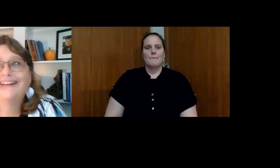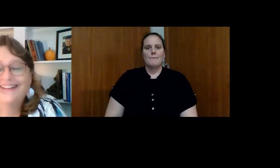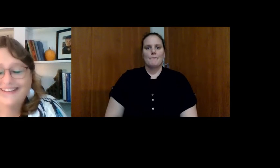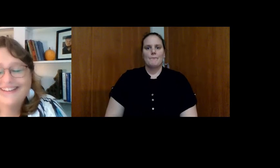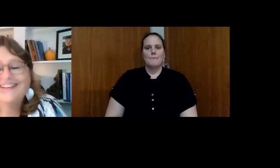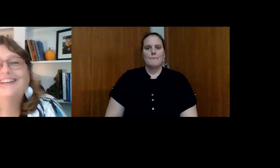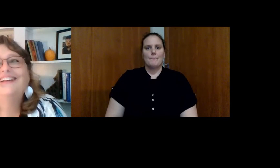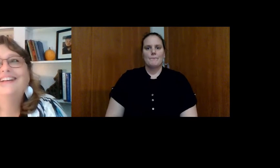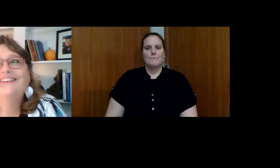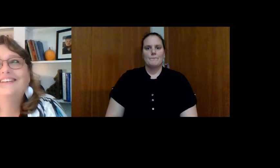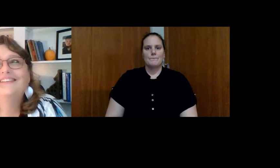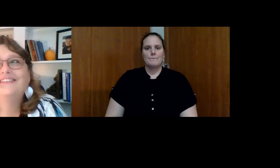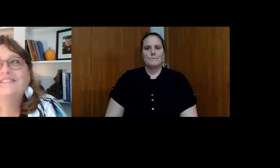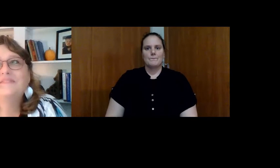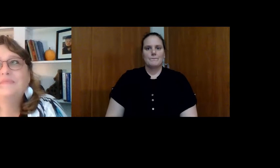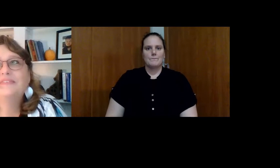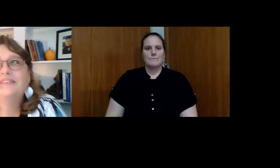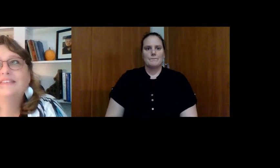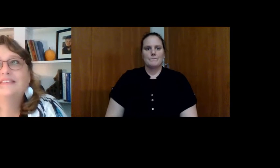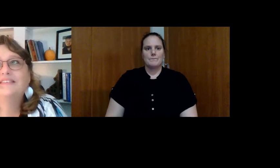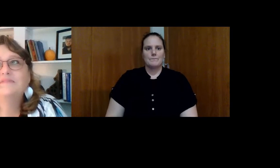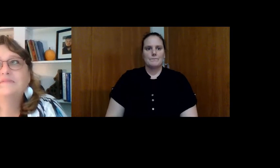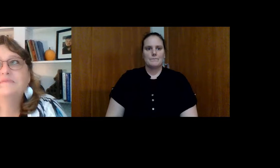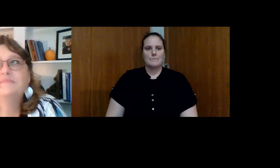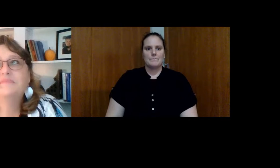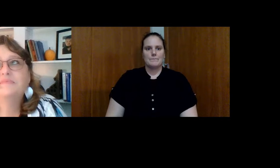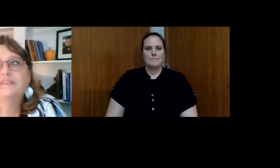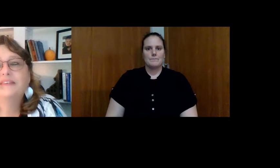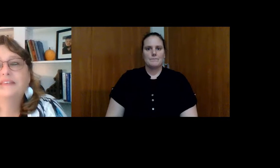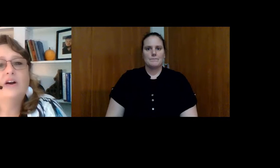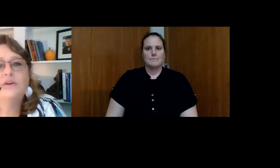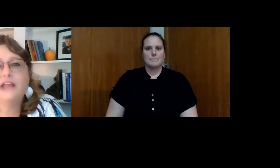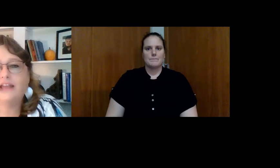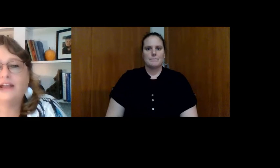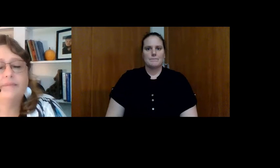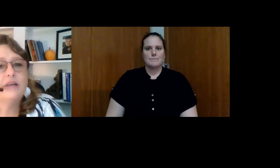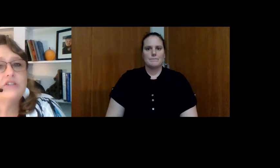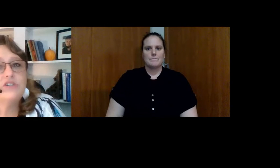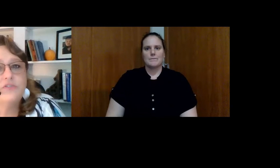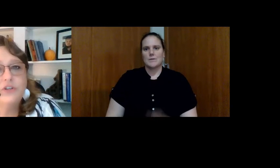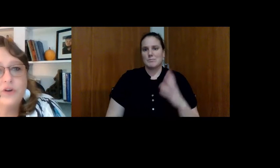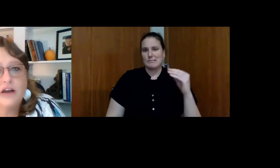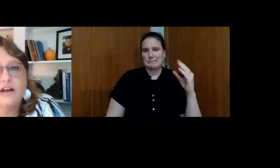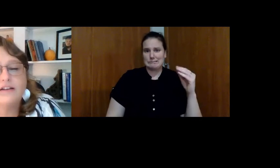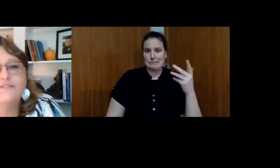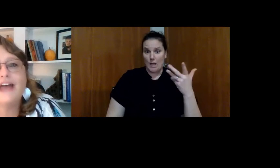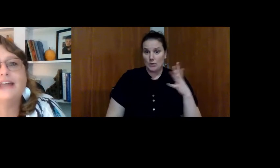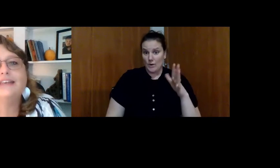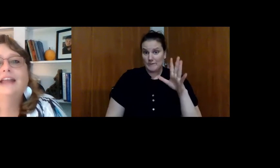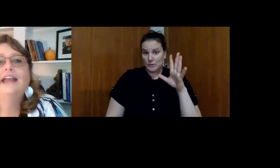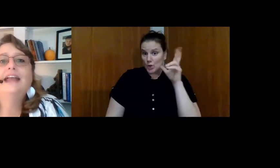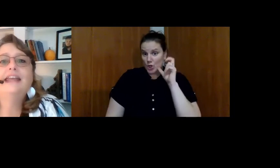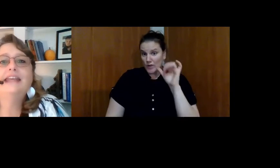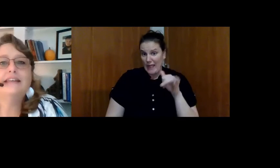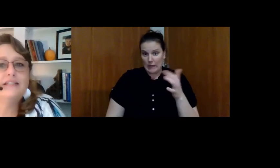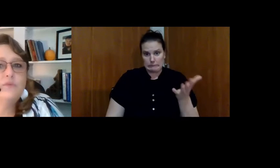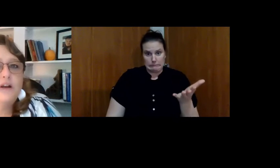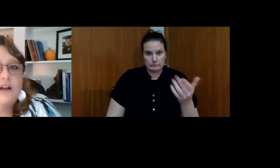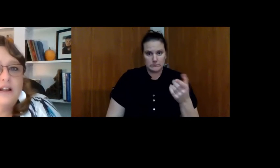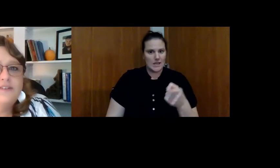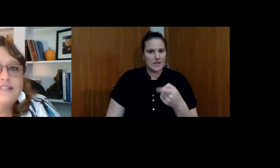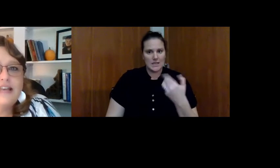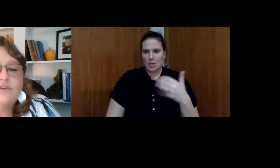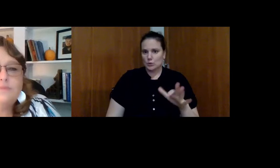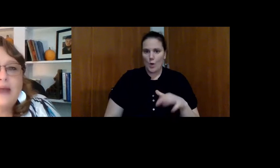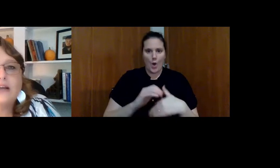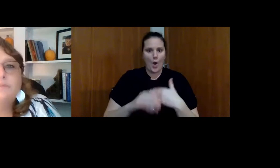not sure if you caught all of that. He doesn't